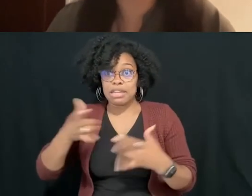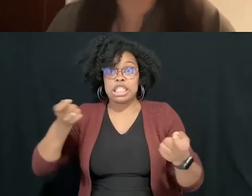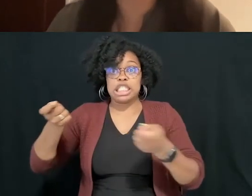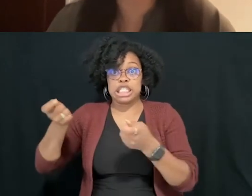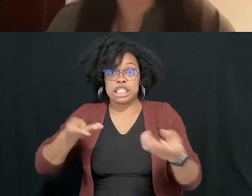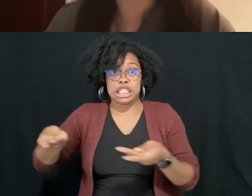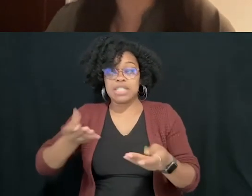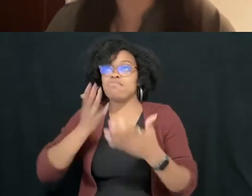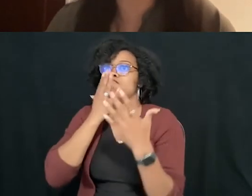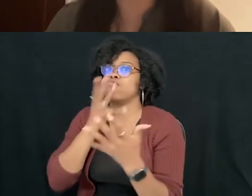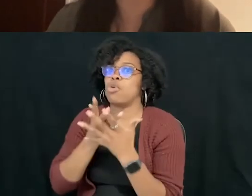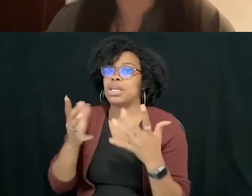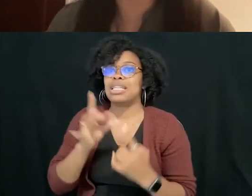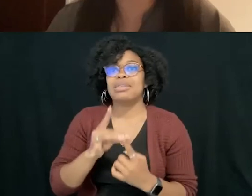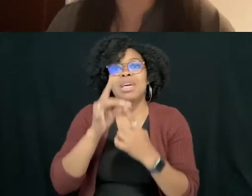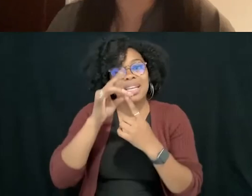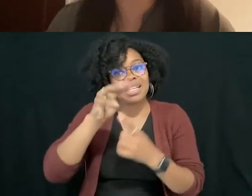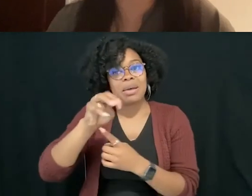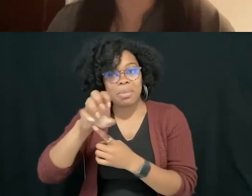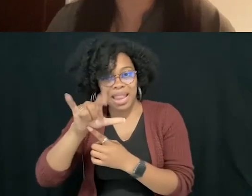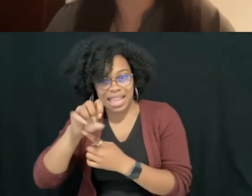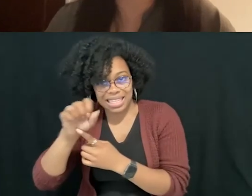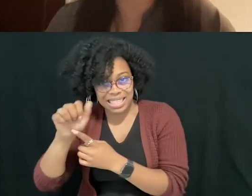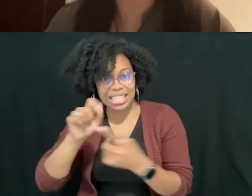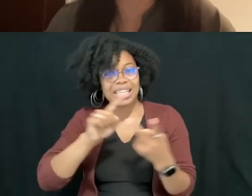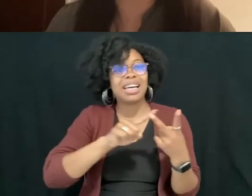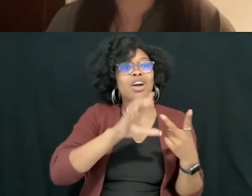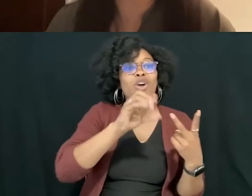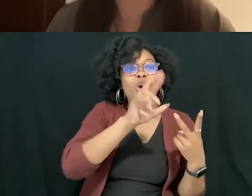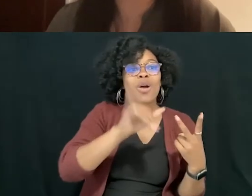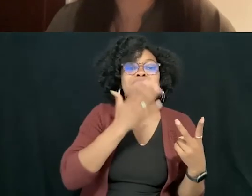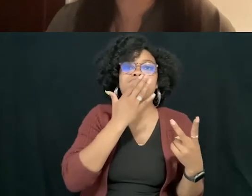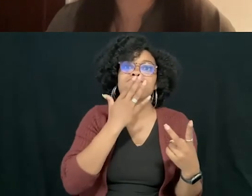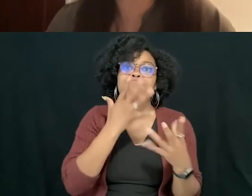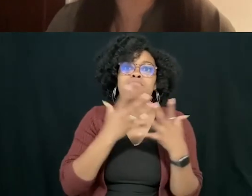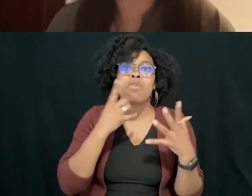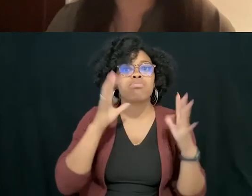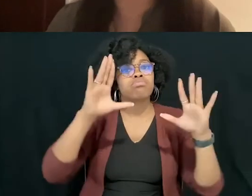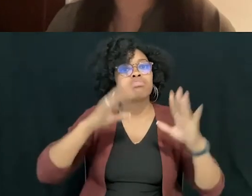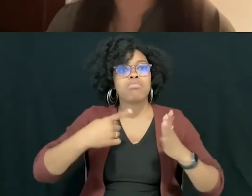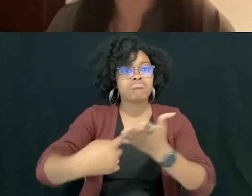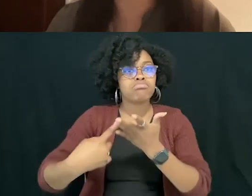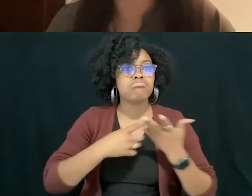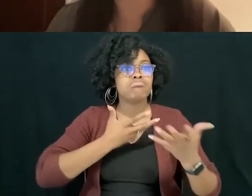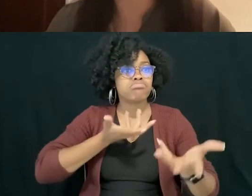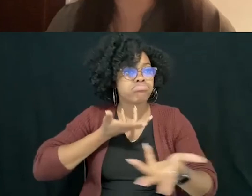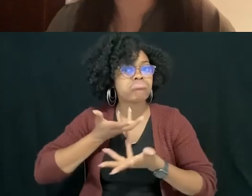to Melissa and to Corey for this great conversation, um, and of all of the things that,